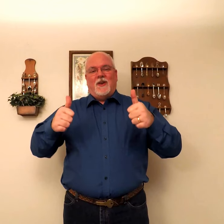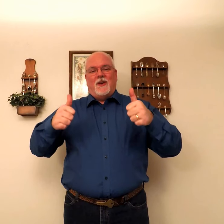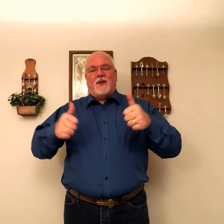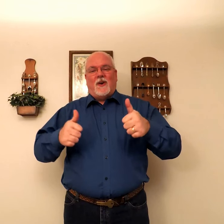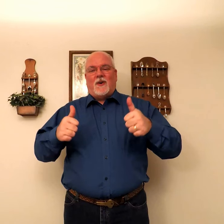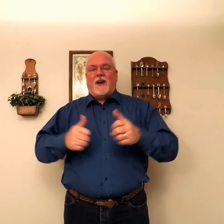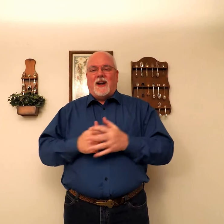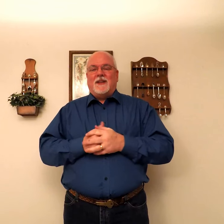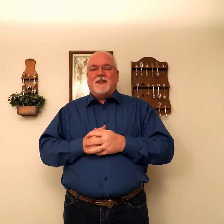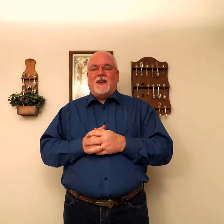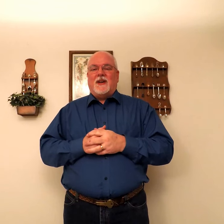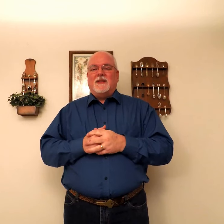You're all right. All right.